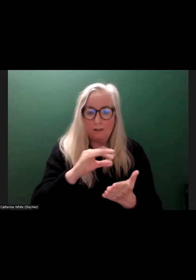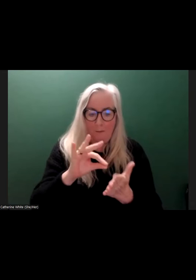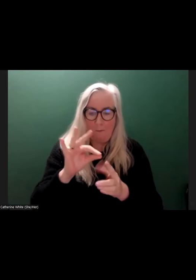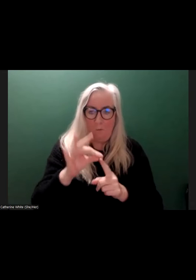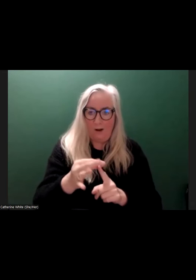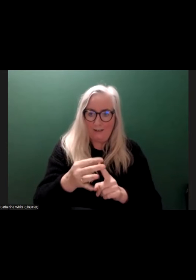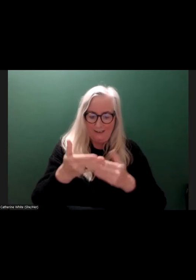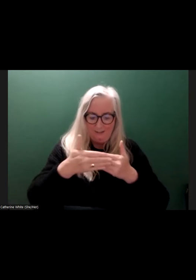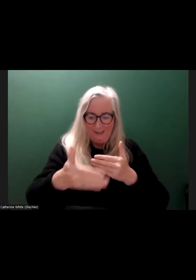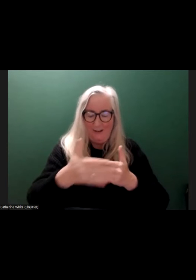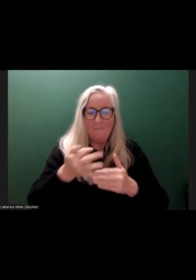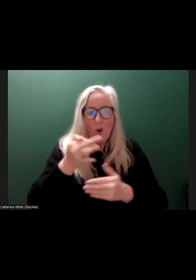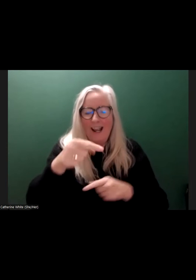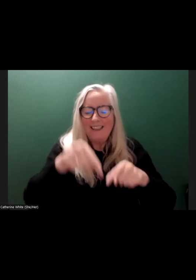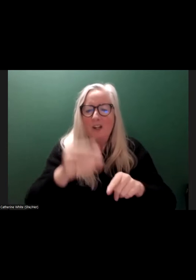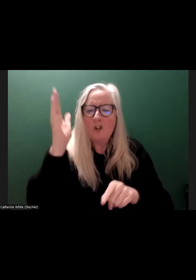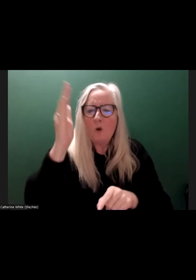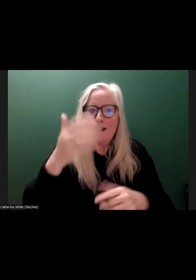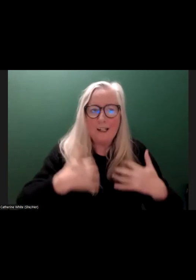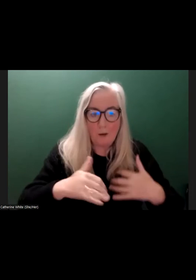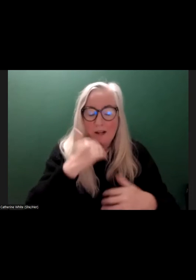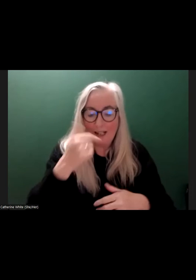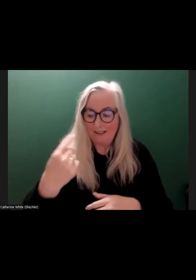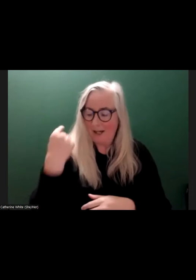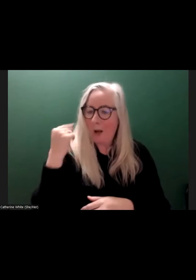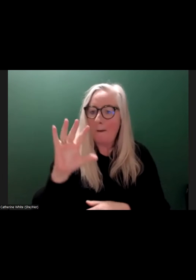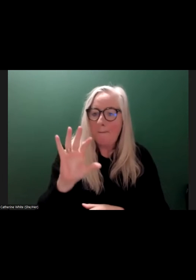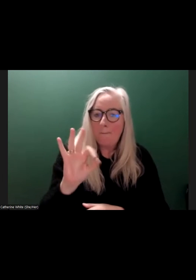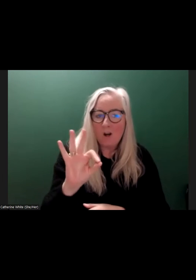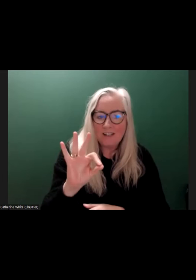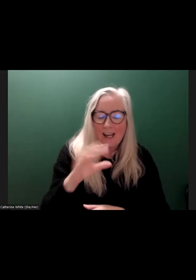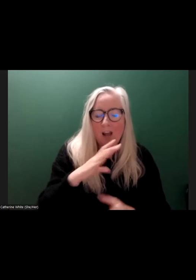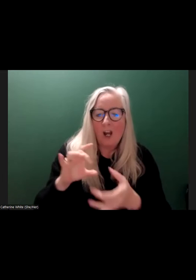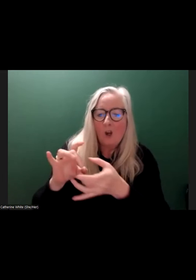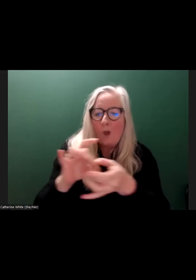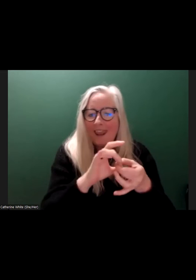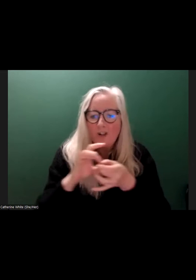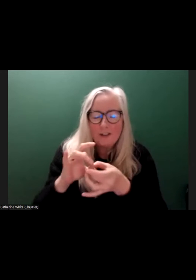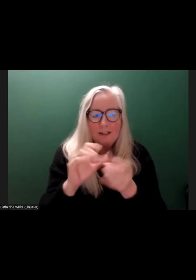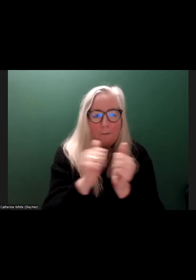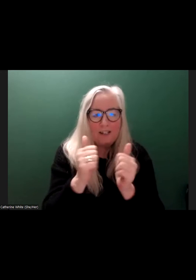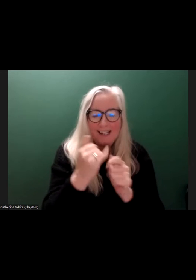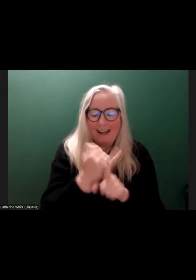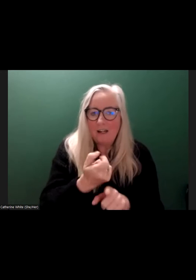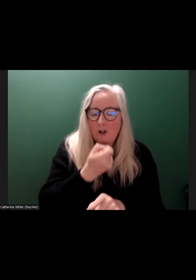talk today is quite interesting because on Monday, I was at the Coalition 2030's plenary meeting in Dublin.